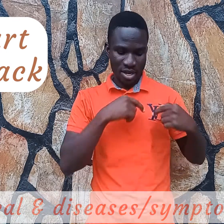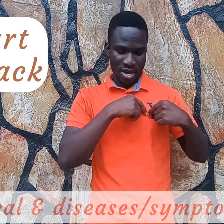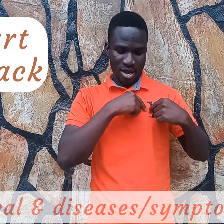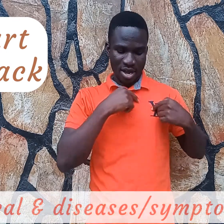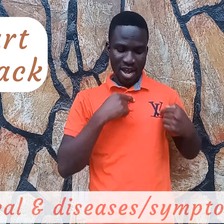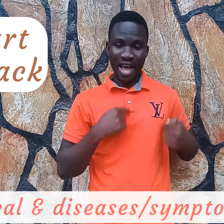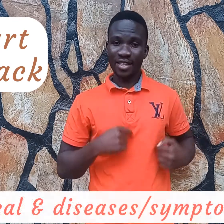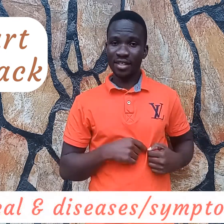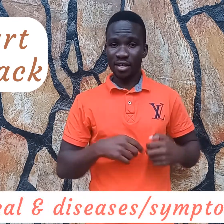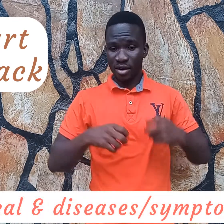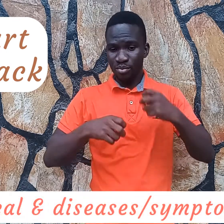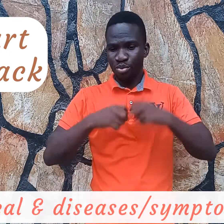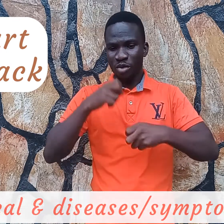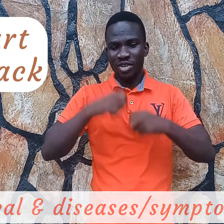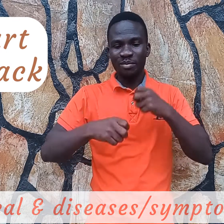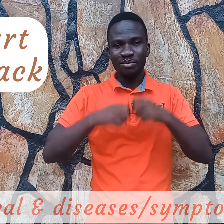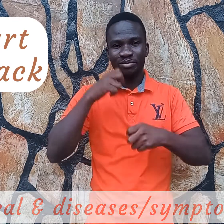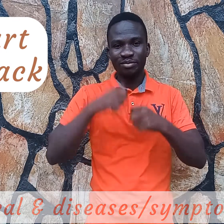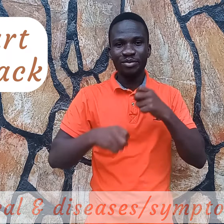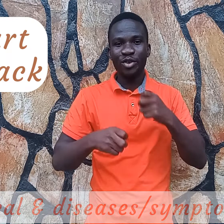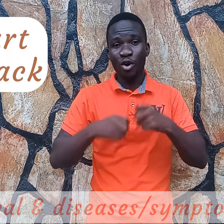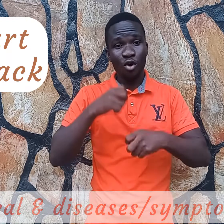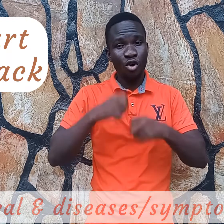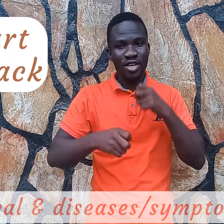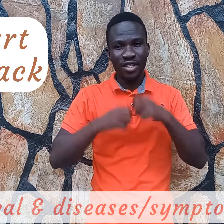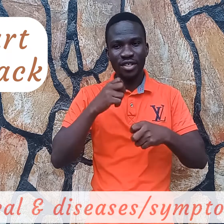heart problem or condition